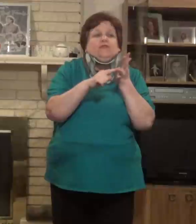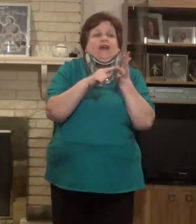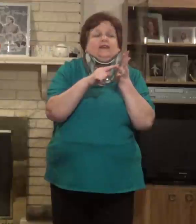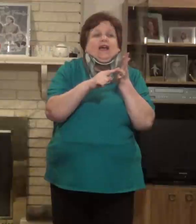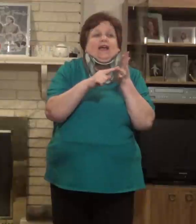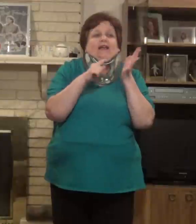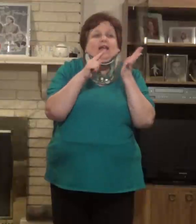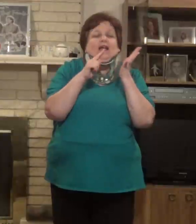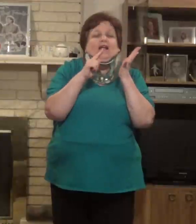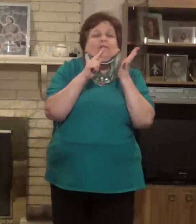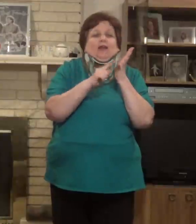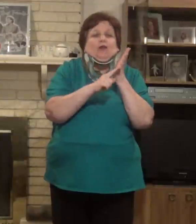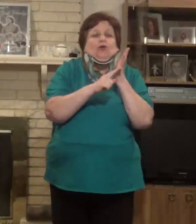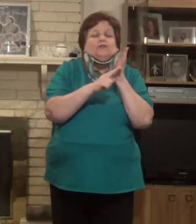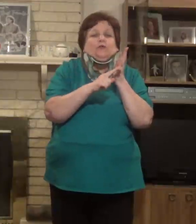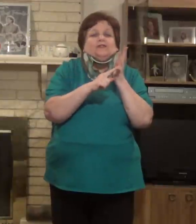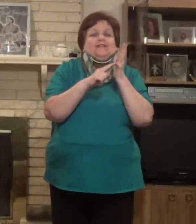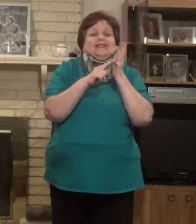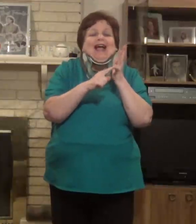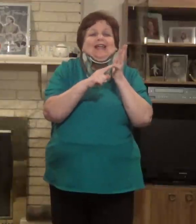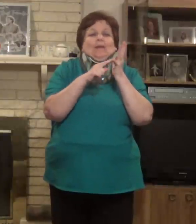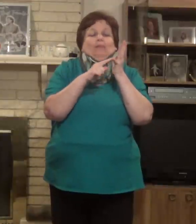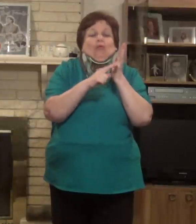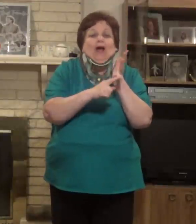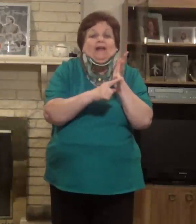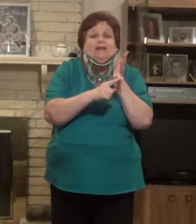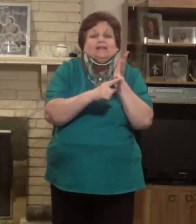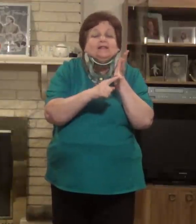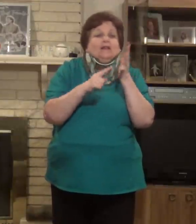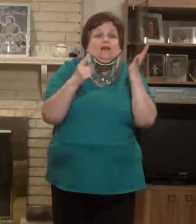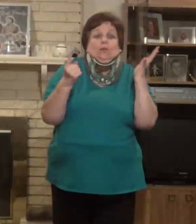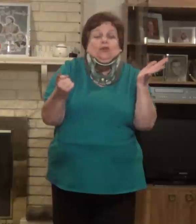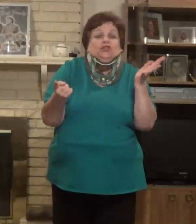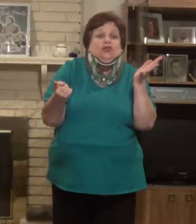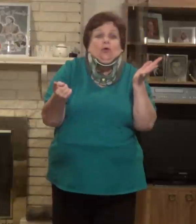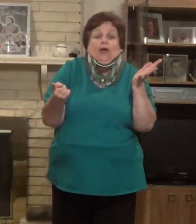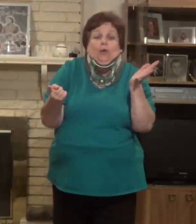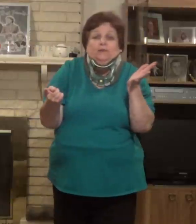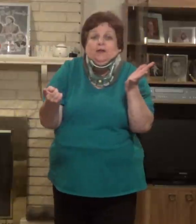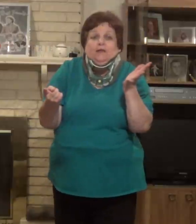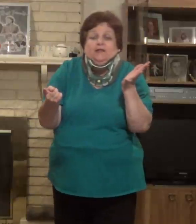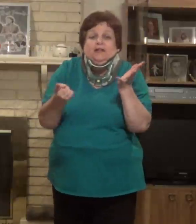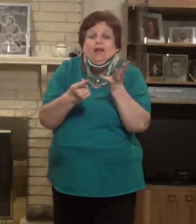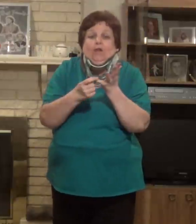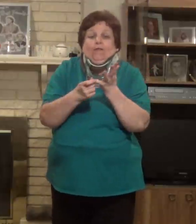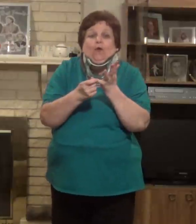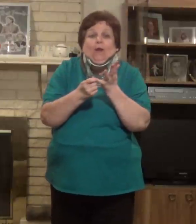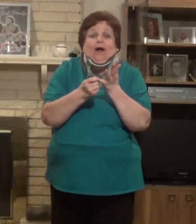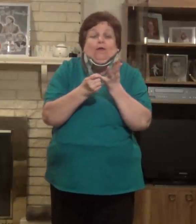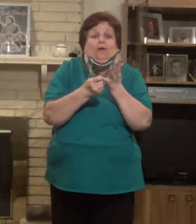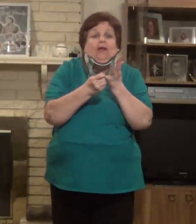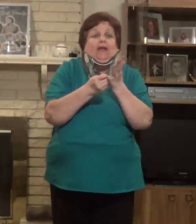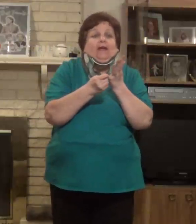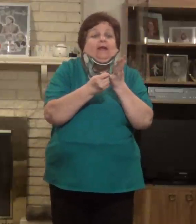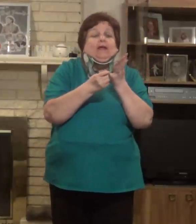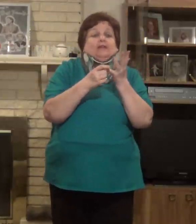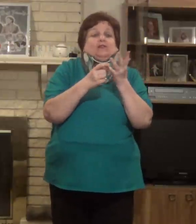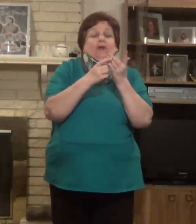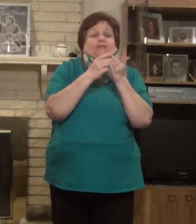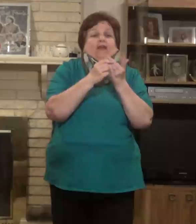fat diet. I've been on all sorts of diet products. Which, you know, helped. And they did help for a while. Okay. So I've done